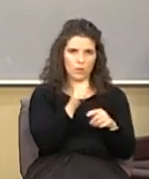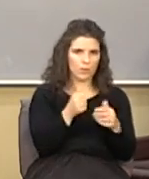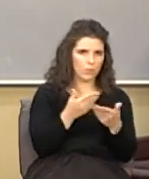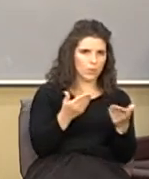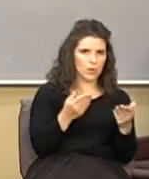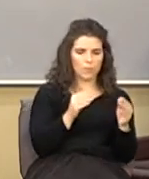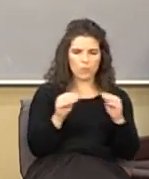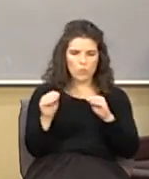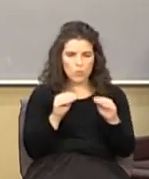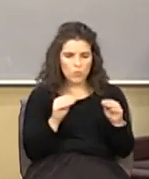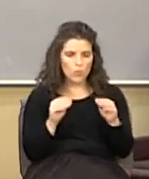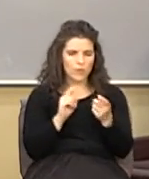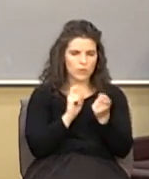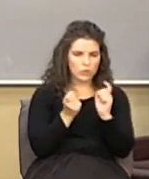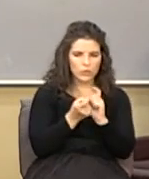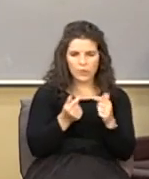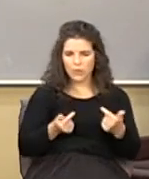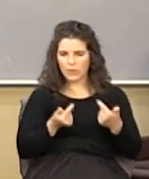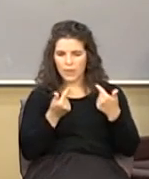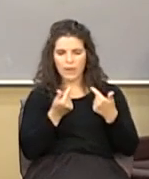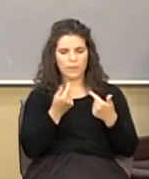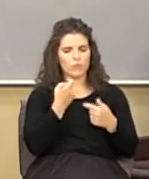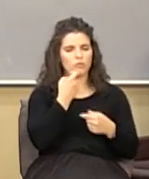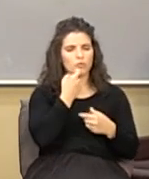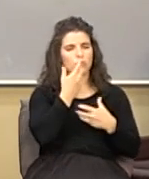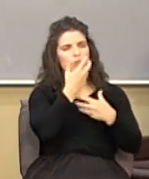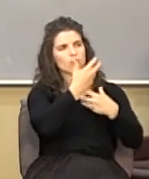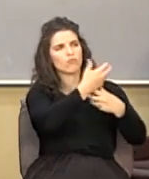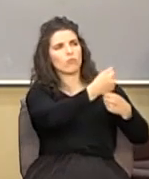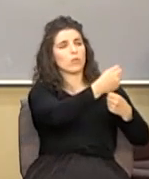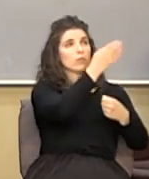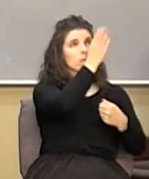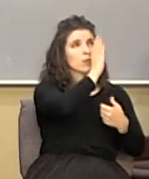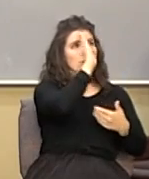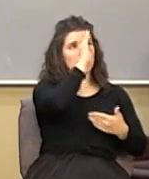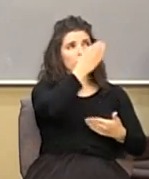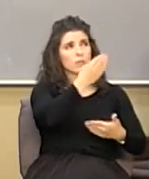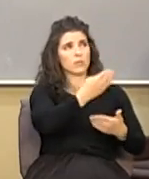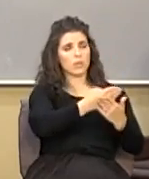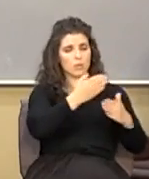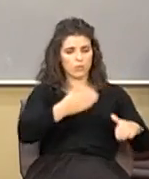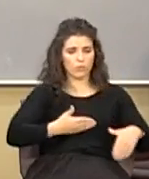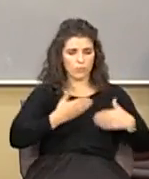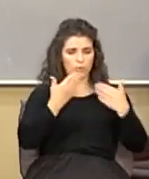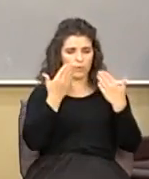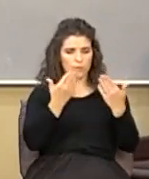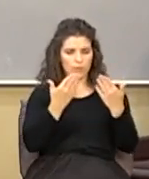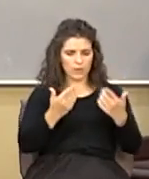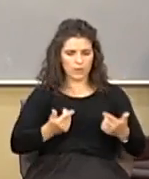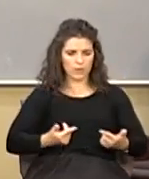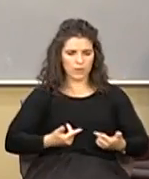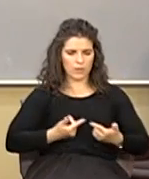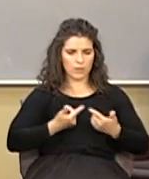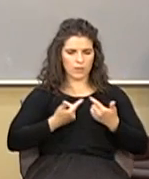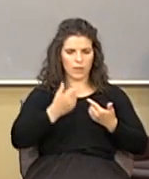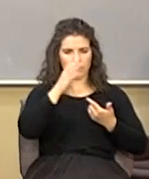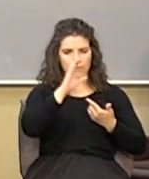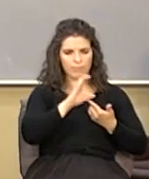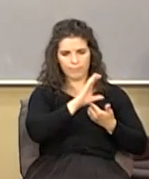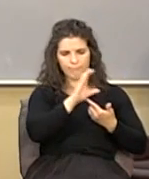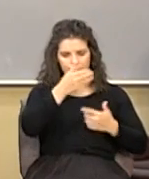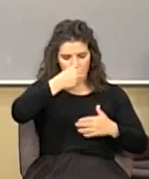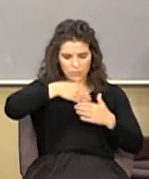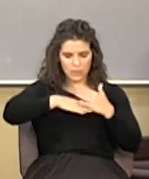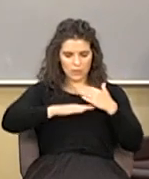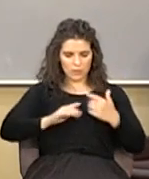muscle change your life all you have to do is trust God's son who provided that life for you it'll come in to your